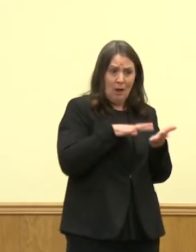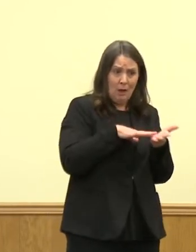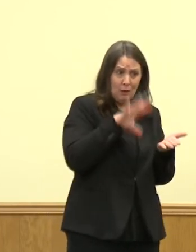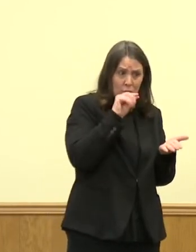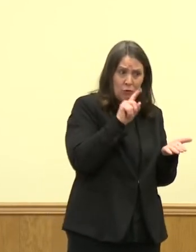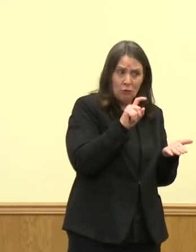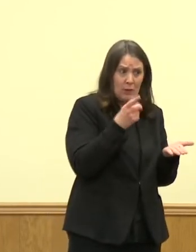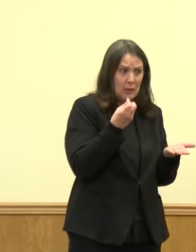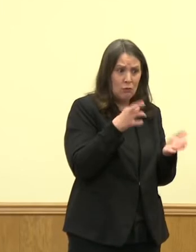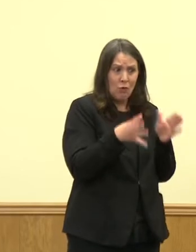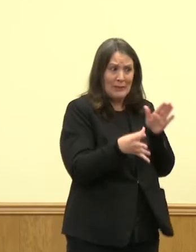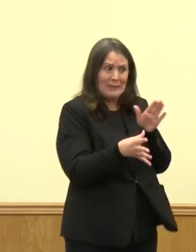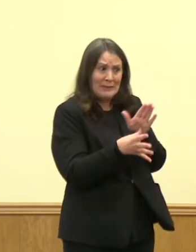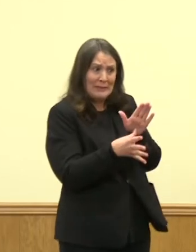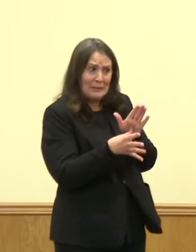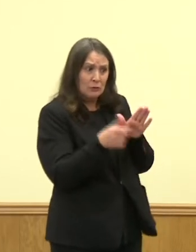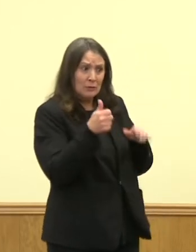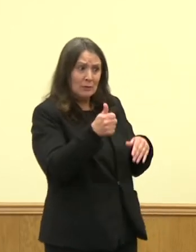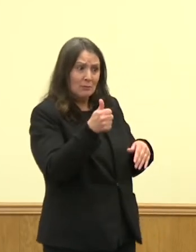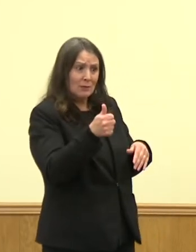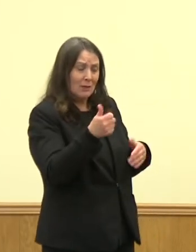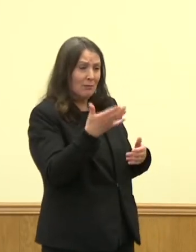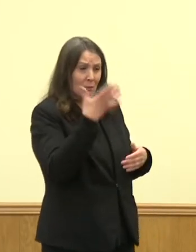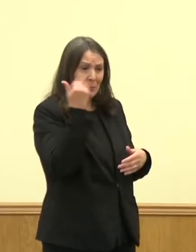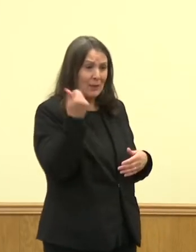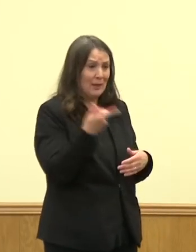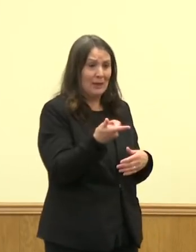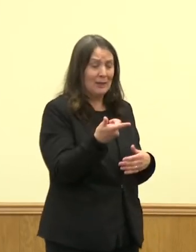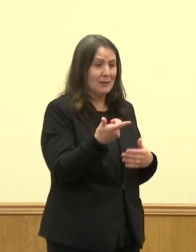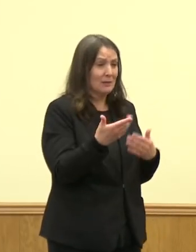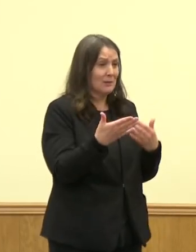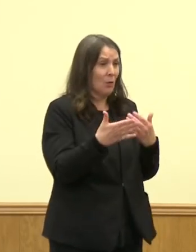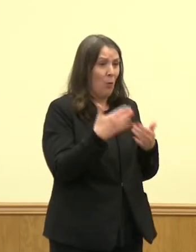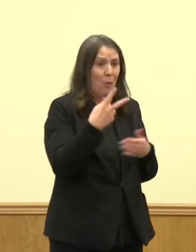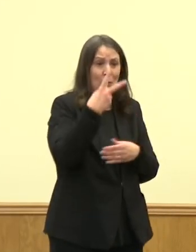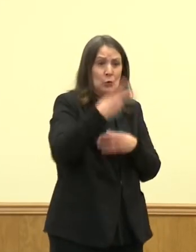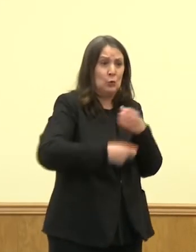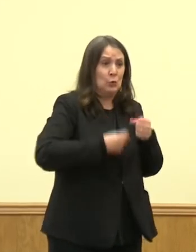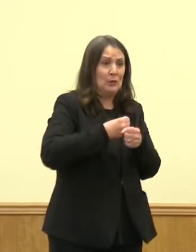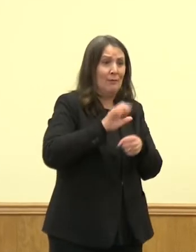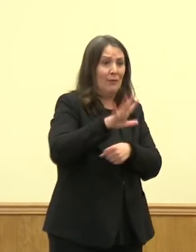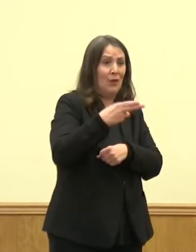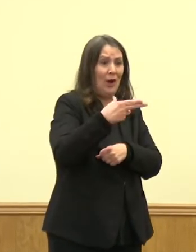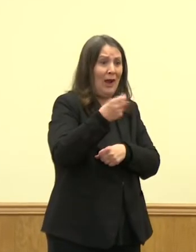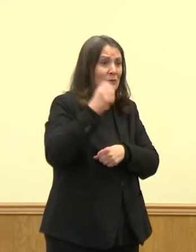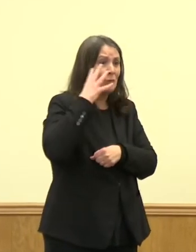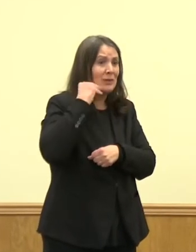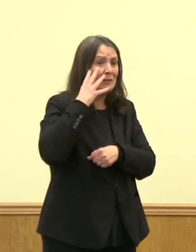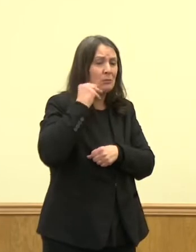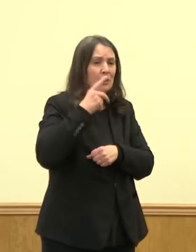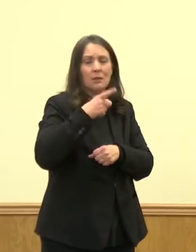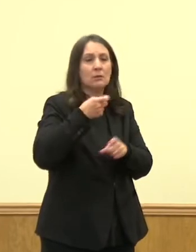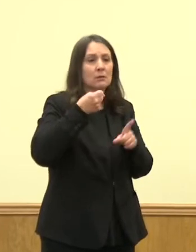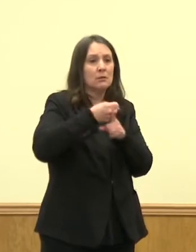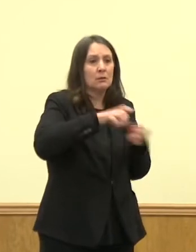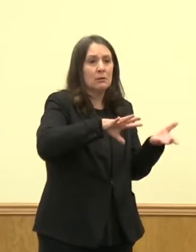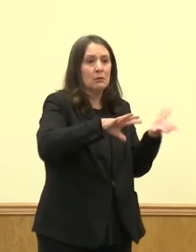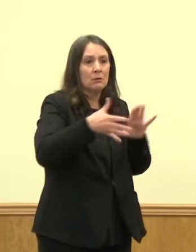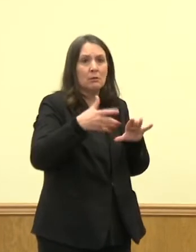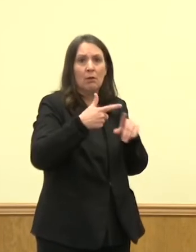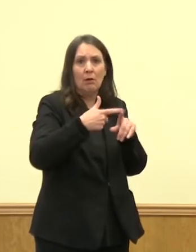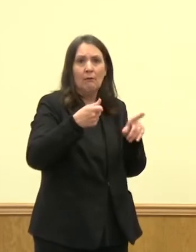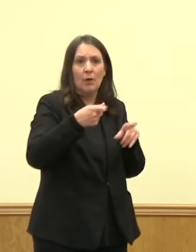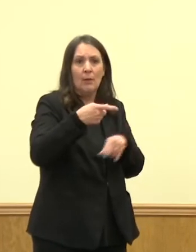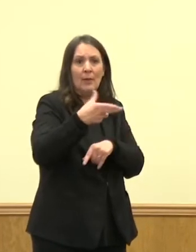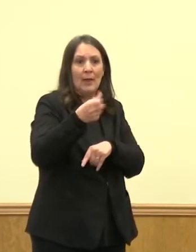those seniors who have now had more than half of their school experience, high school experience, affected by the pandemic? I think a lot about that